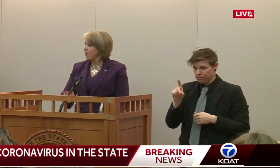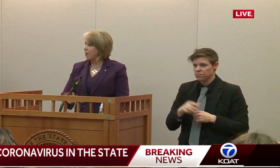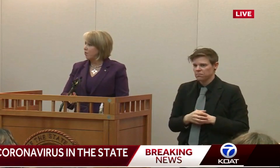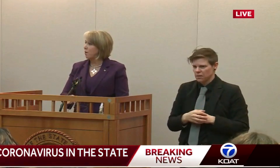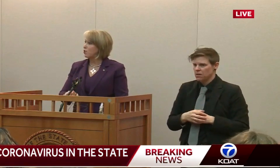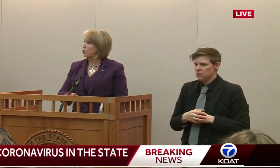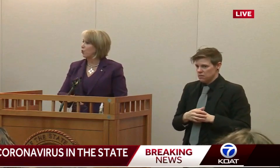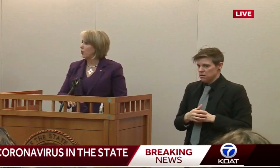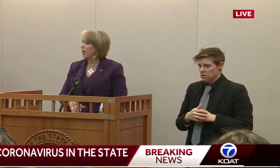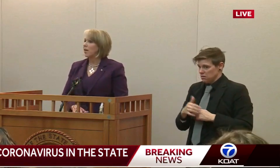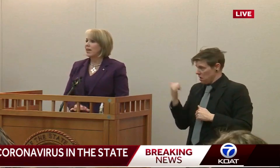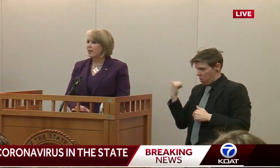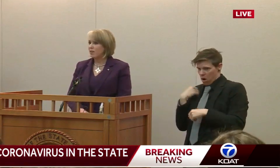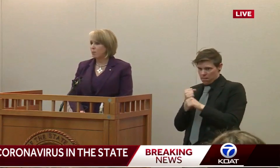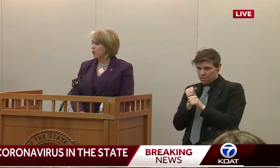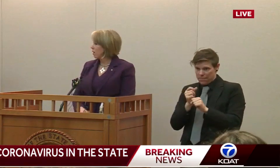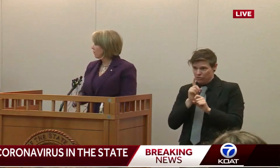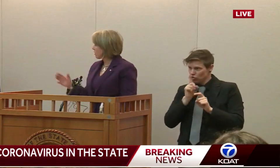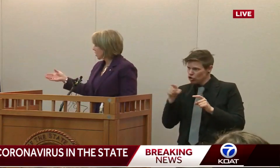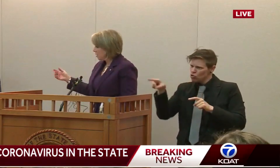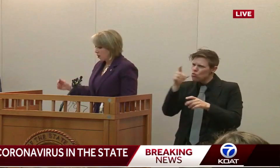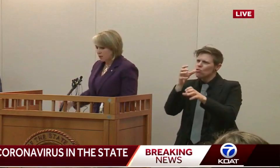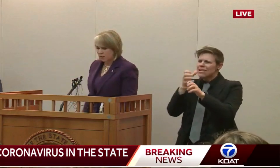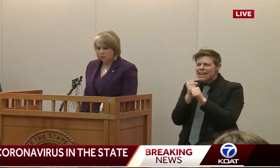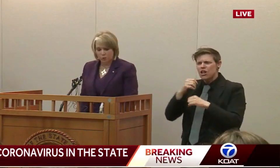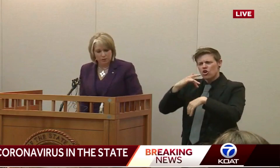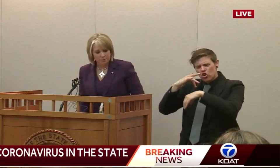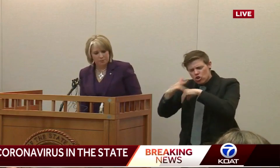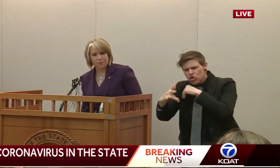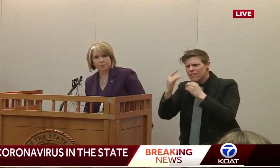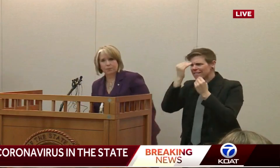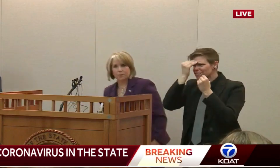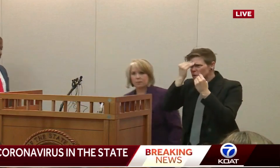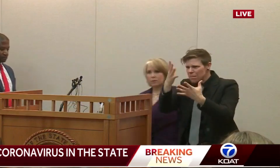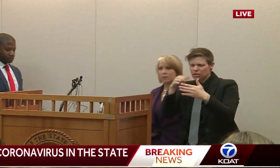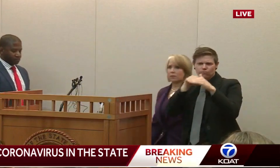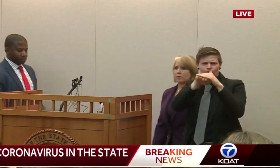that folks get that information early in this press conference. Secretary Stewart.